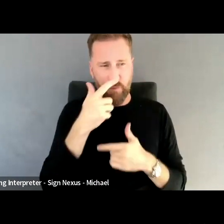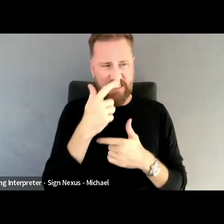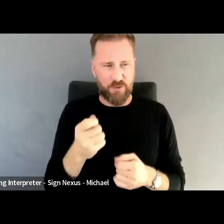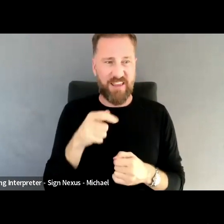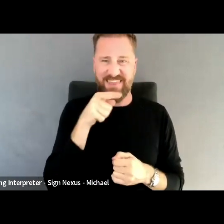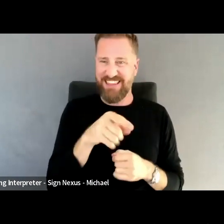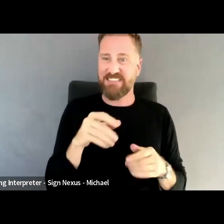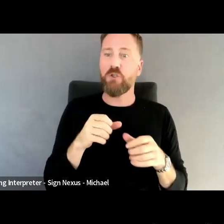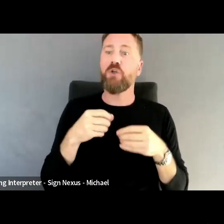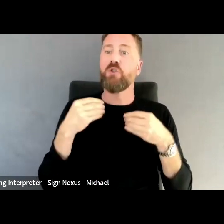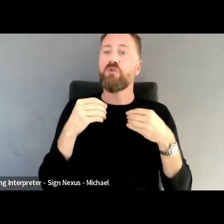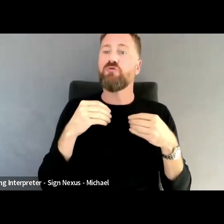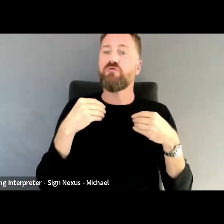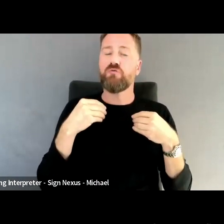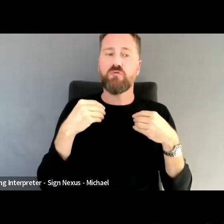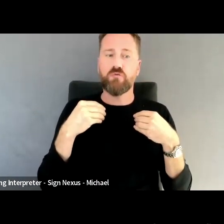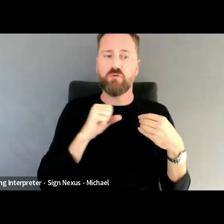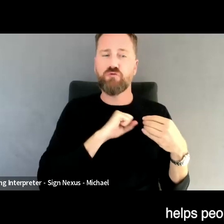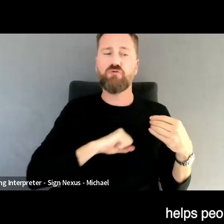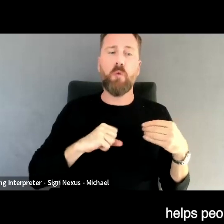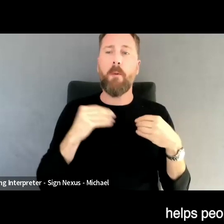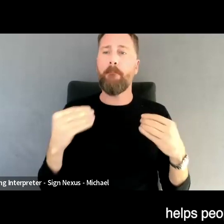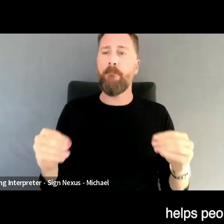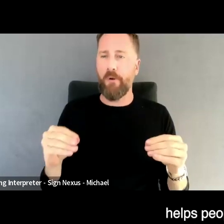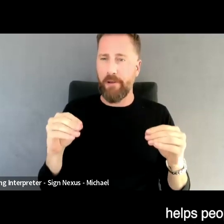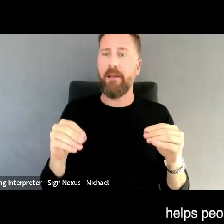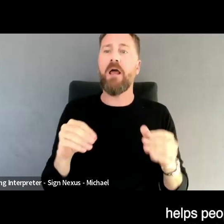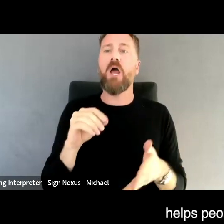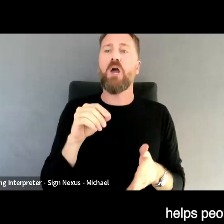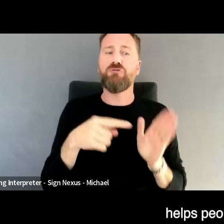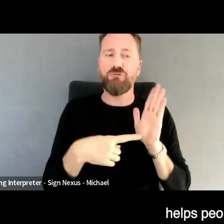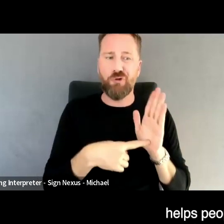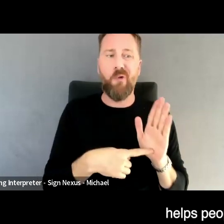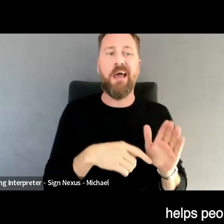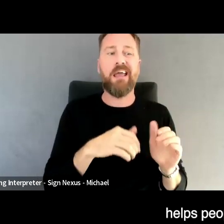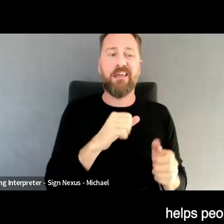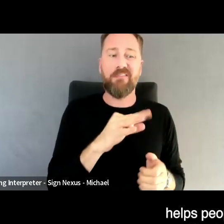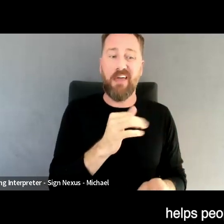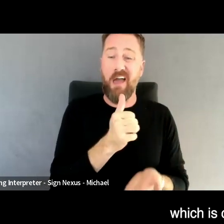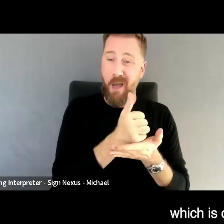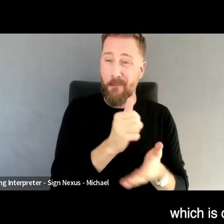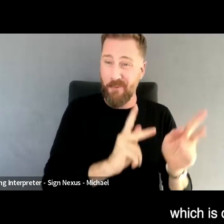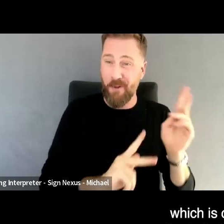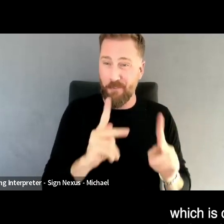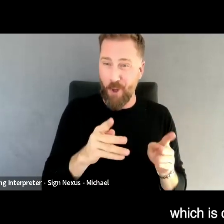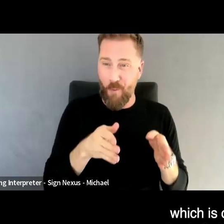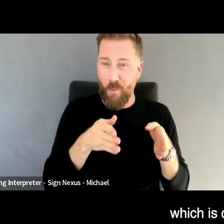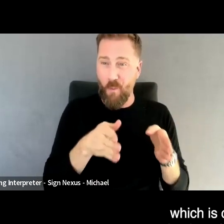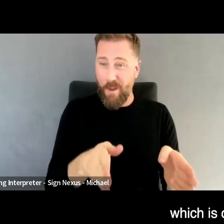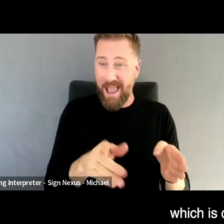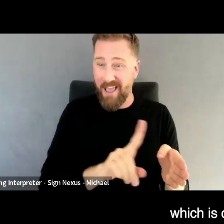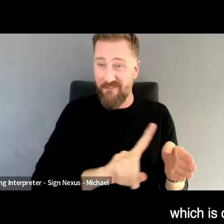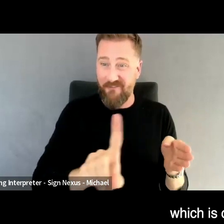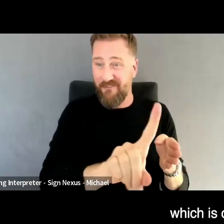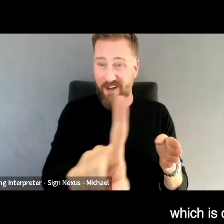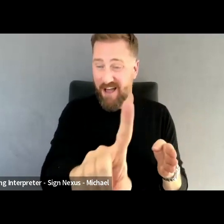understand how wayfinding within the store helps people manage what they're there to do, which is of course get the